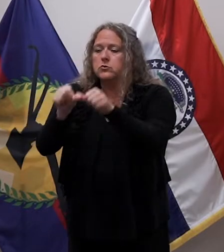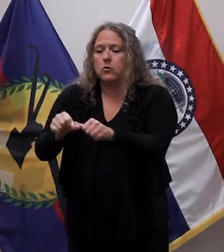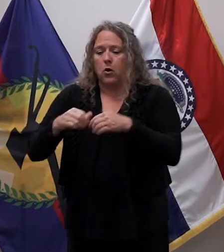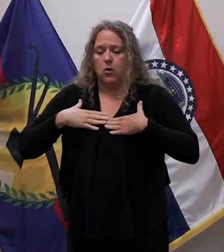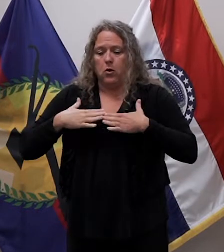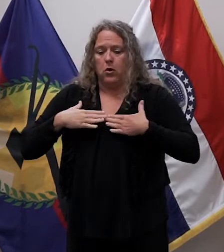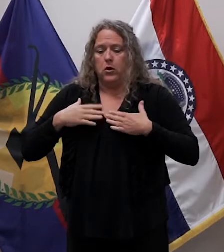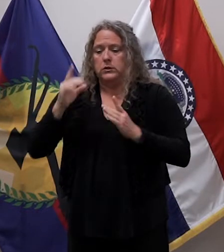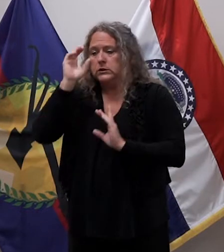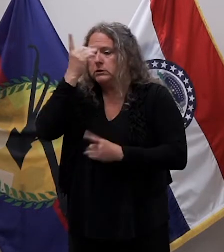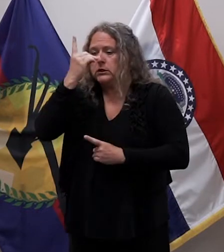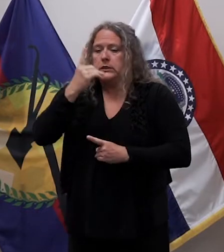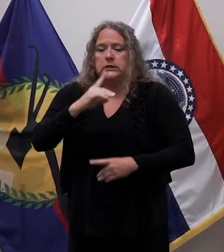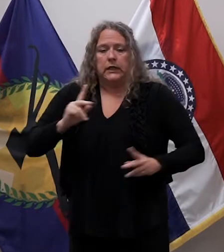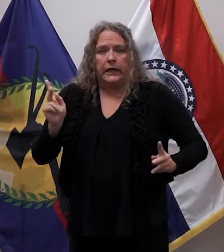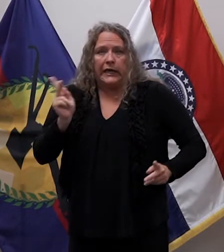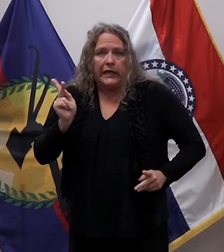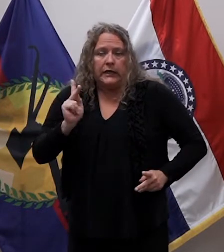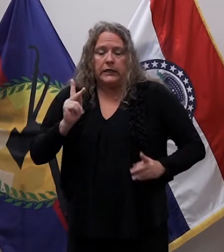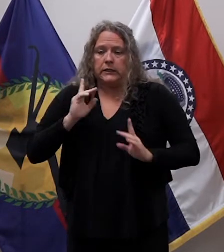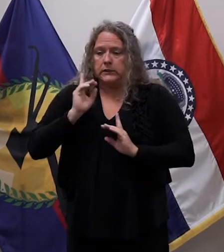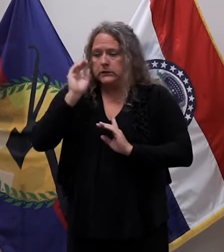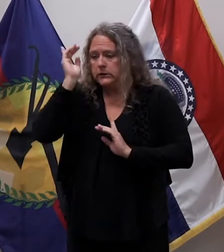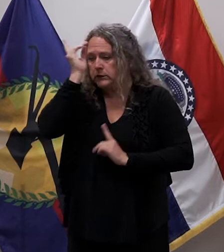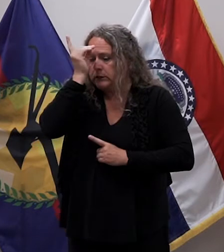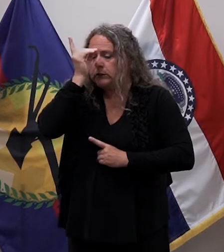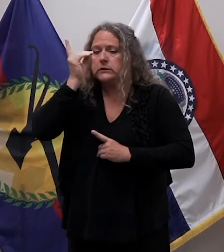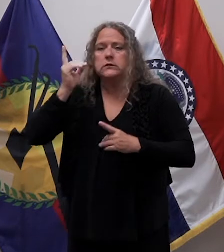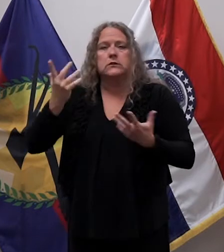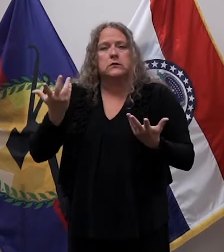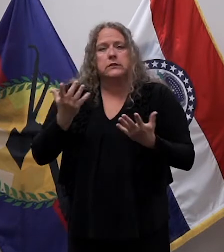kidney disease, diabetes, the flu, and pneumonia.